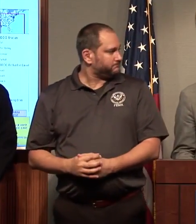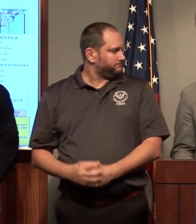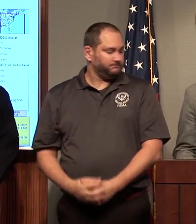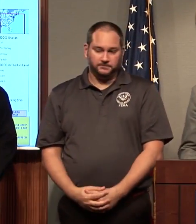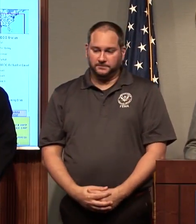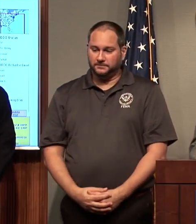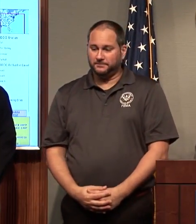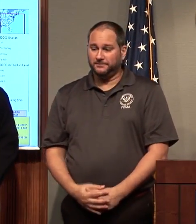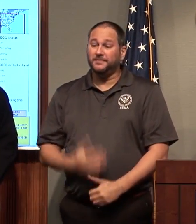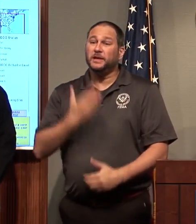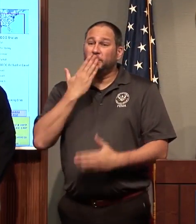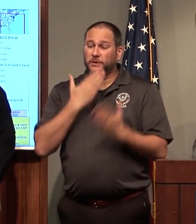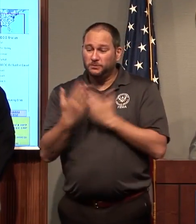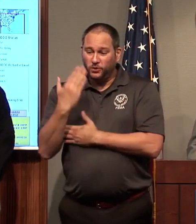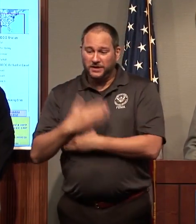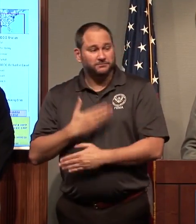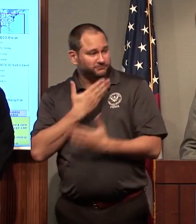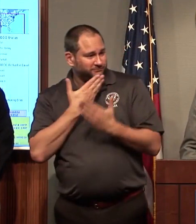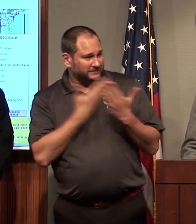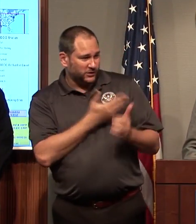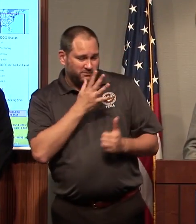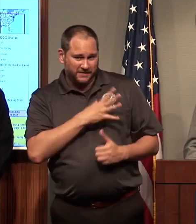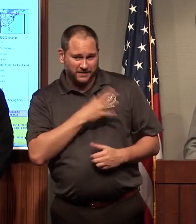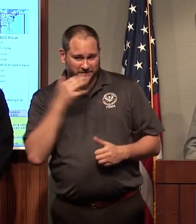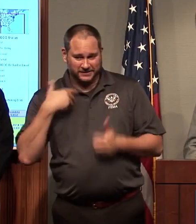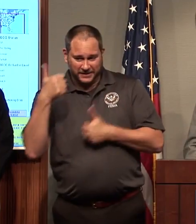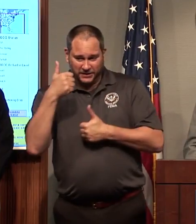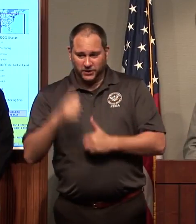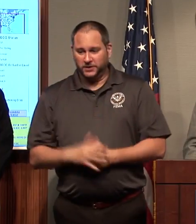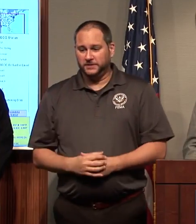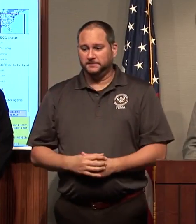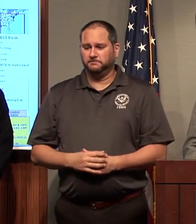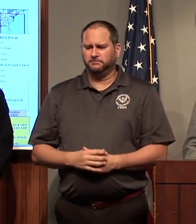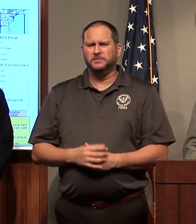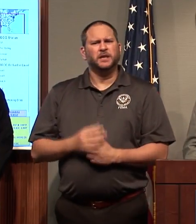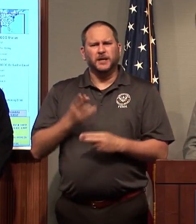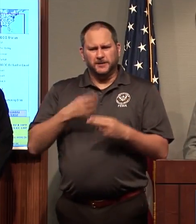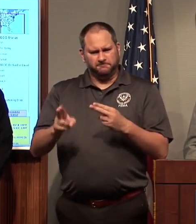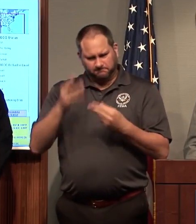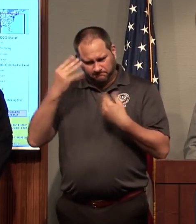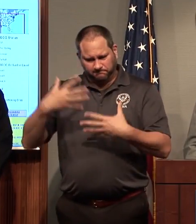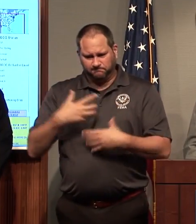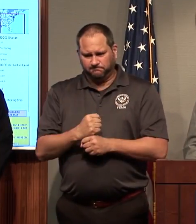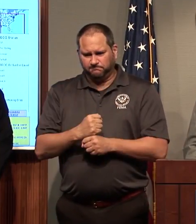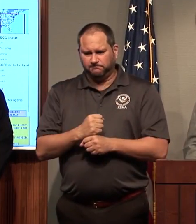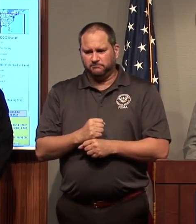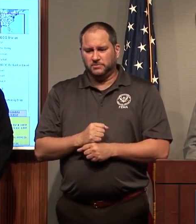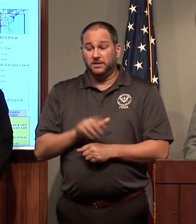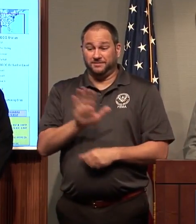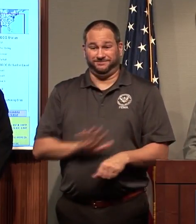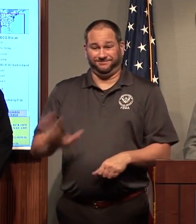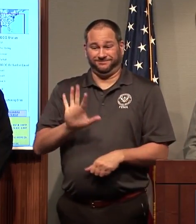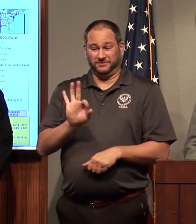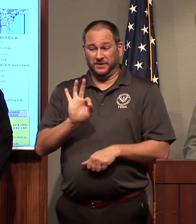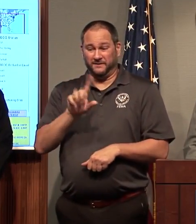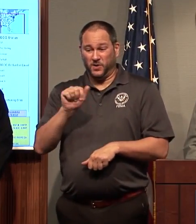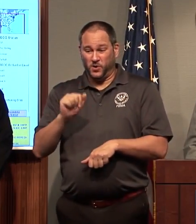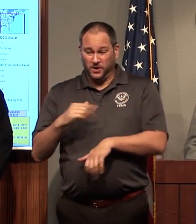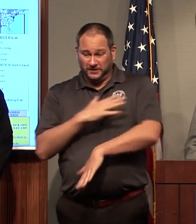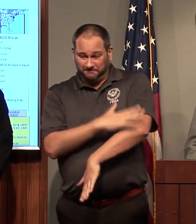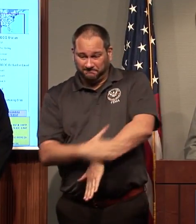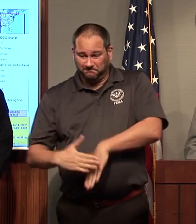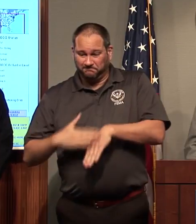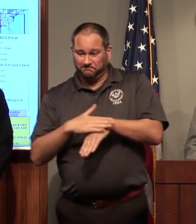Good morning. Thank you, Madam Secretary. Very briefly, on the ground in Florida, we are looking at a little over five